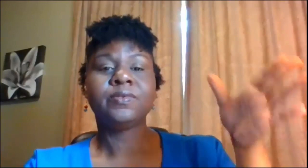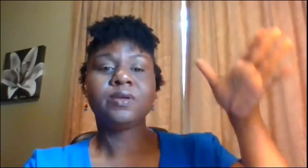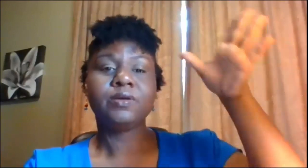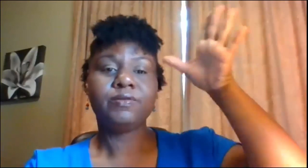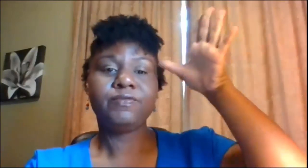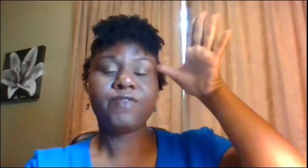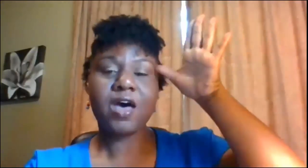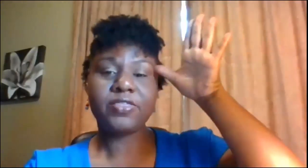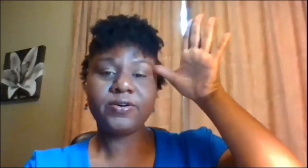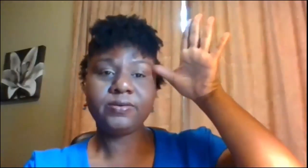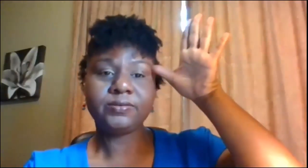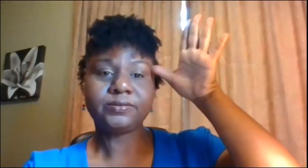father